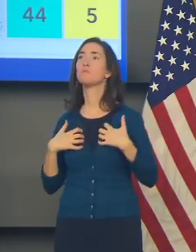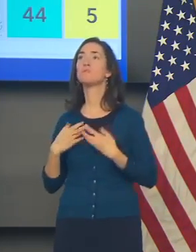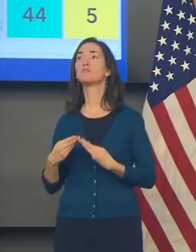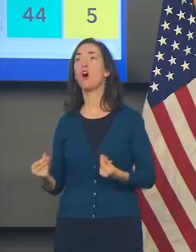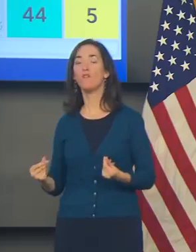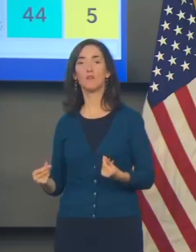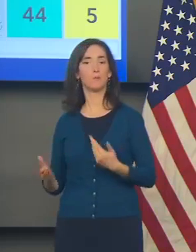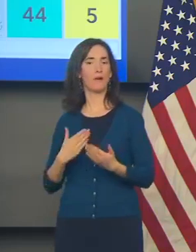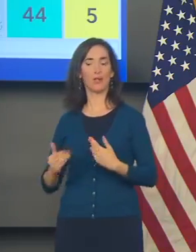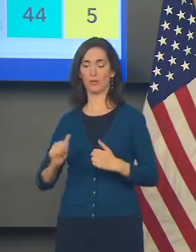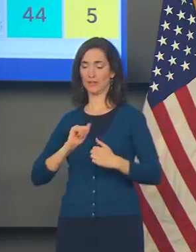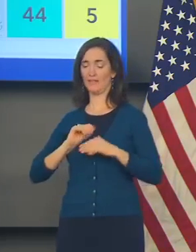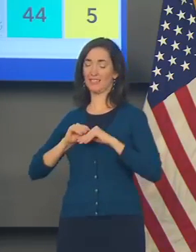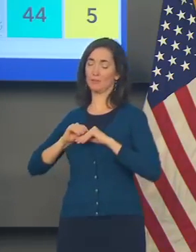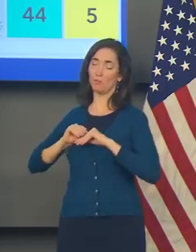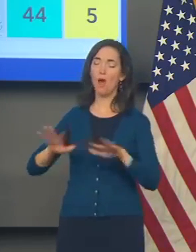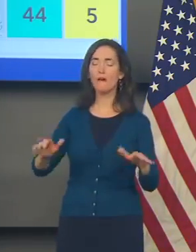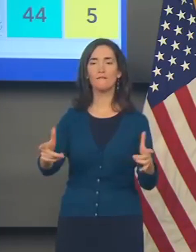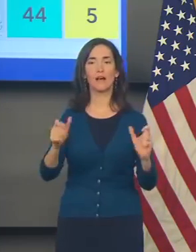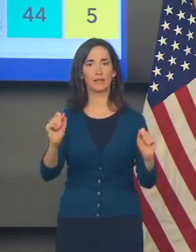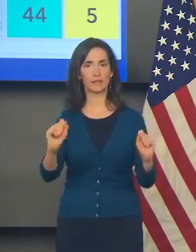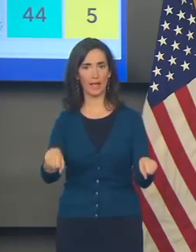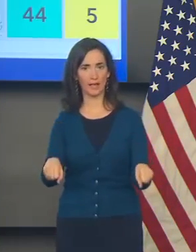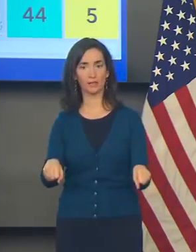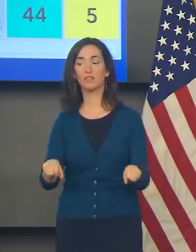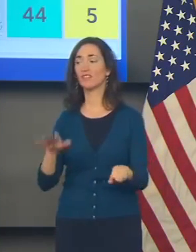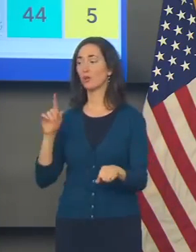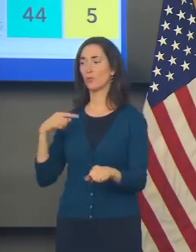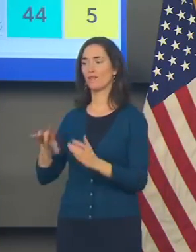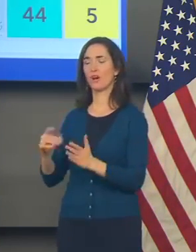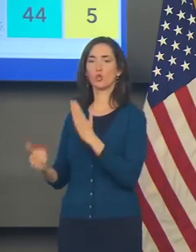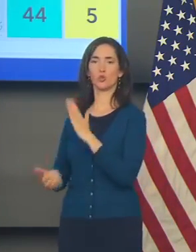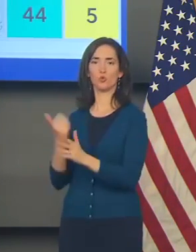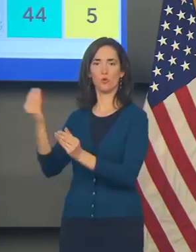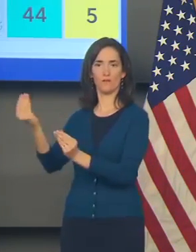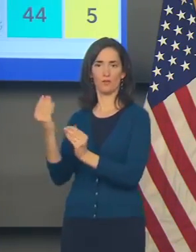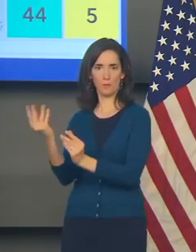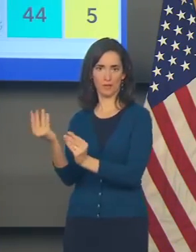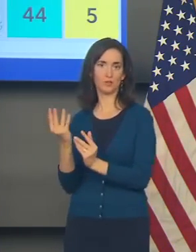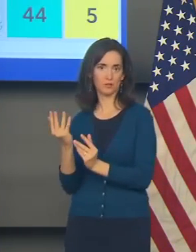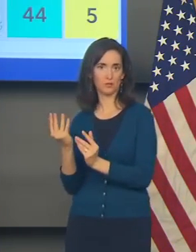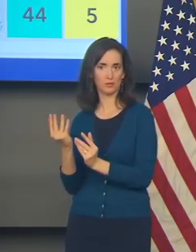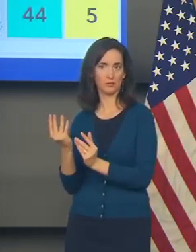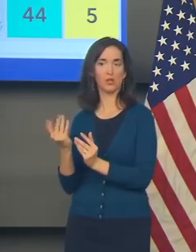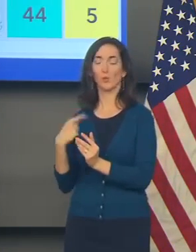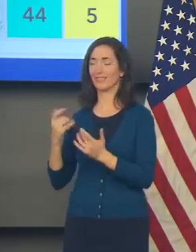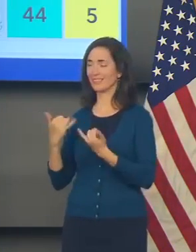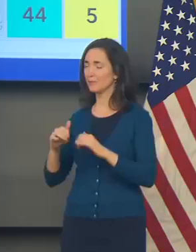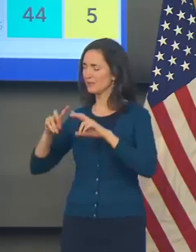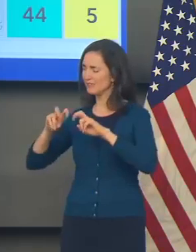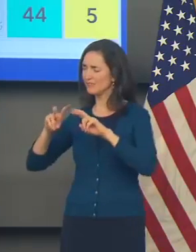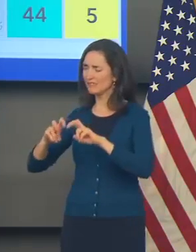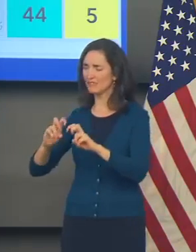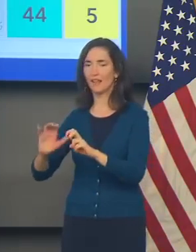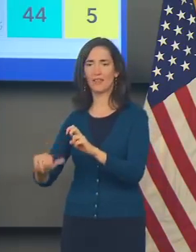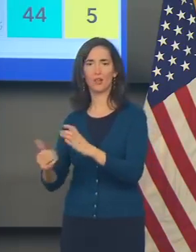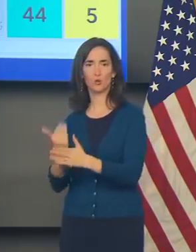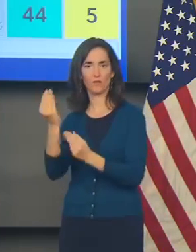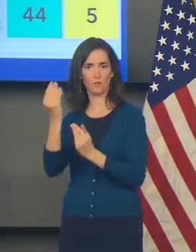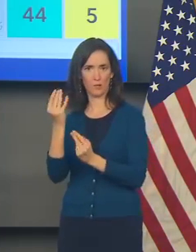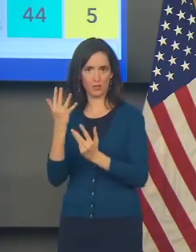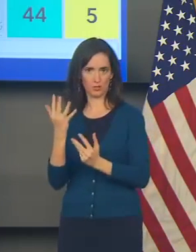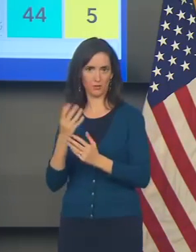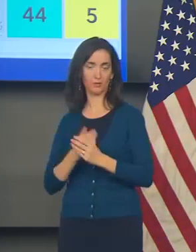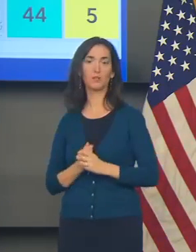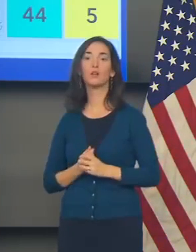but they are very contagious. And that's that's what the new data is showing. That's what we're continuing to pour over. But that